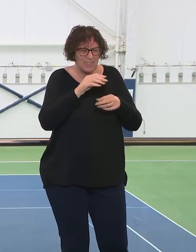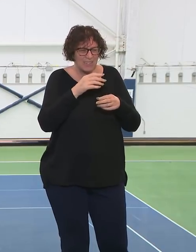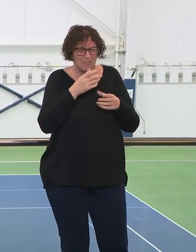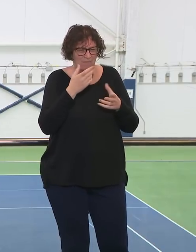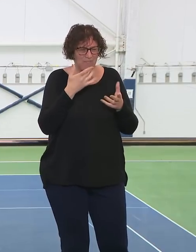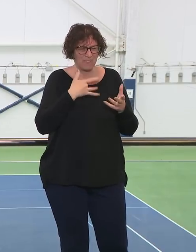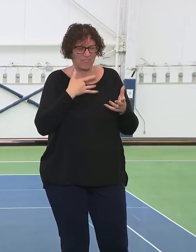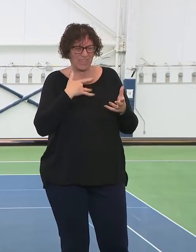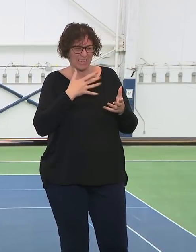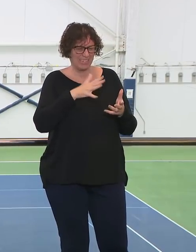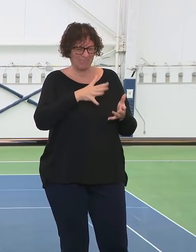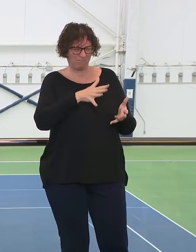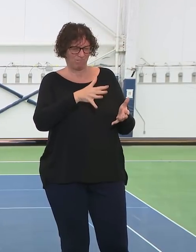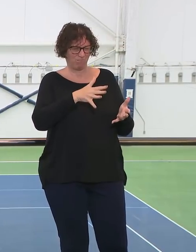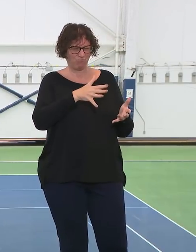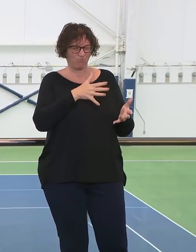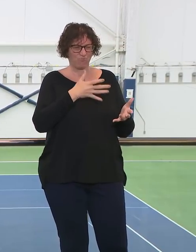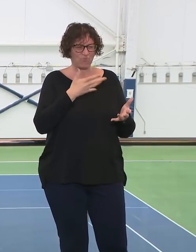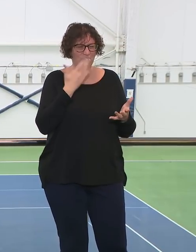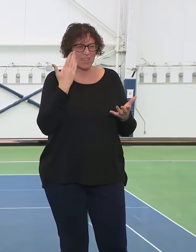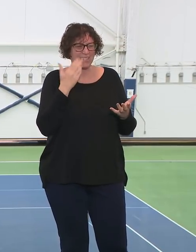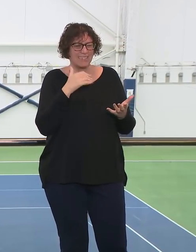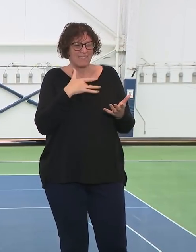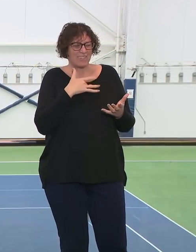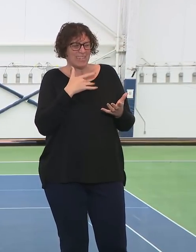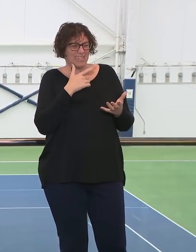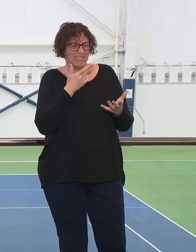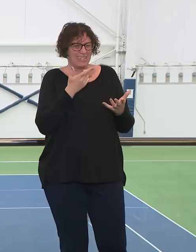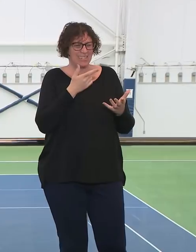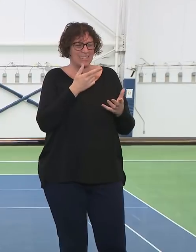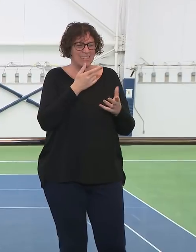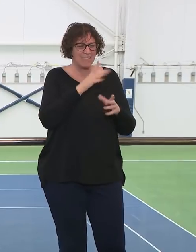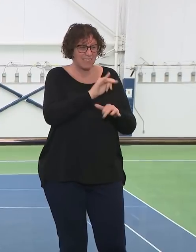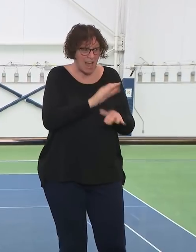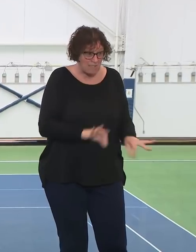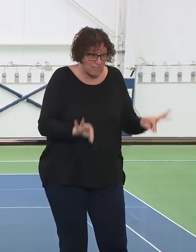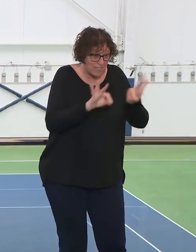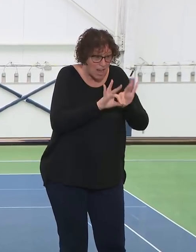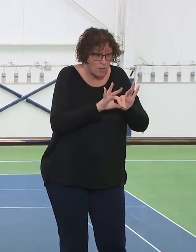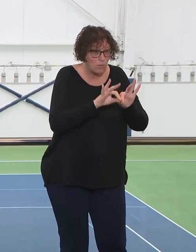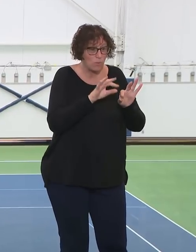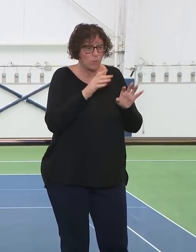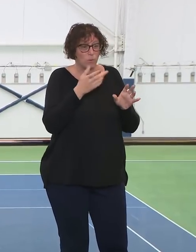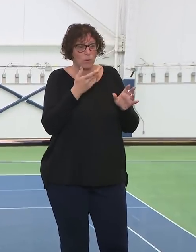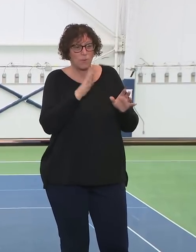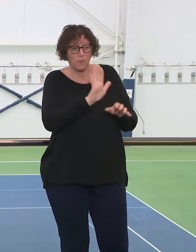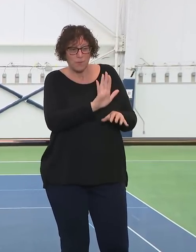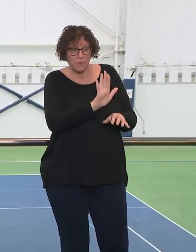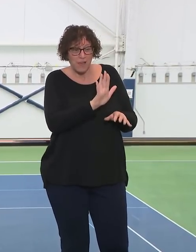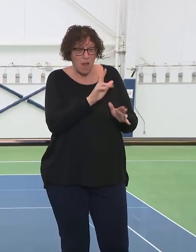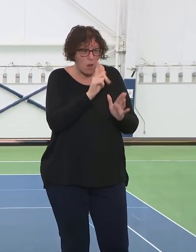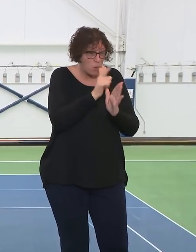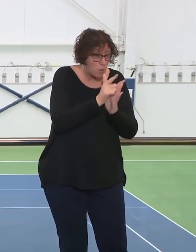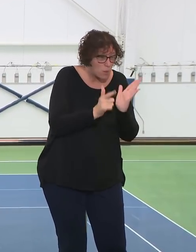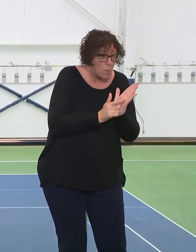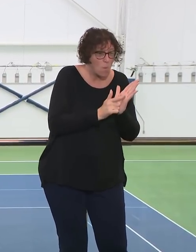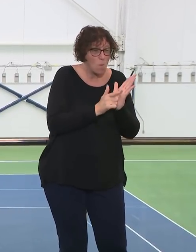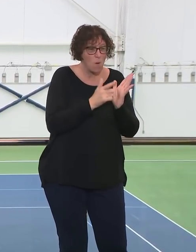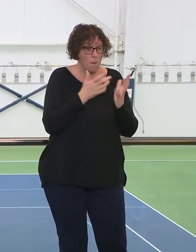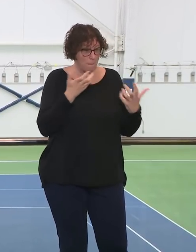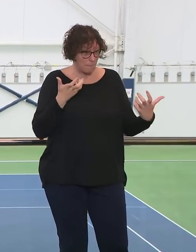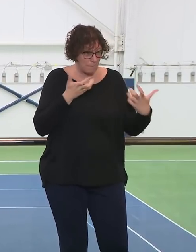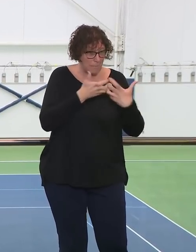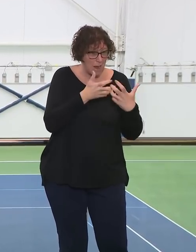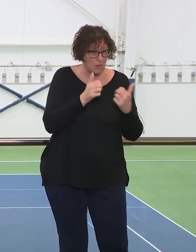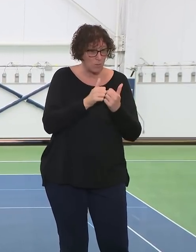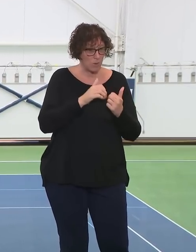consistent with the values and the laws in New York City, that everyone would be served and served equally? We have received those assurances from the organization. I